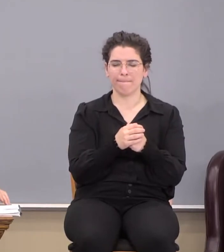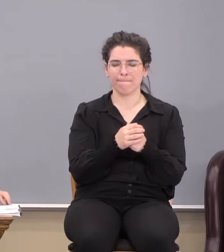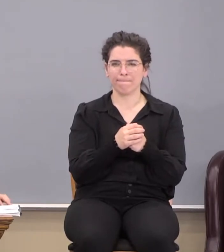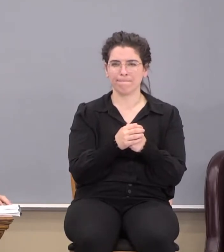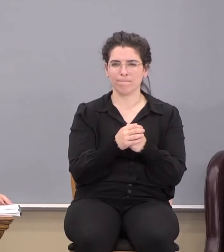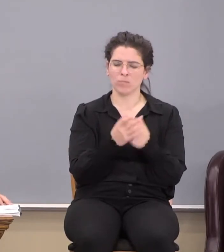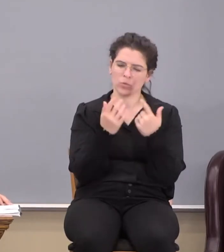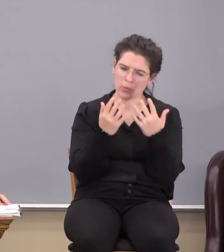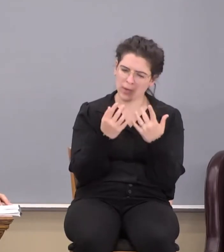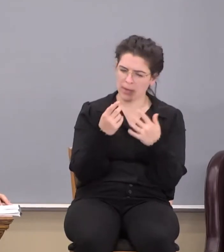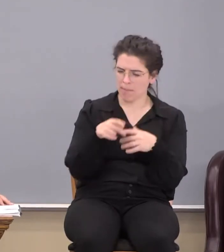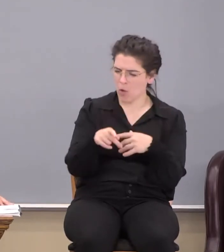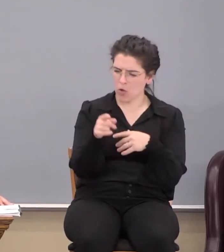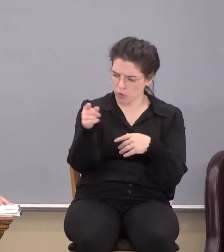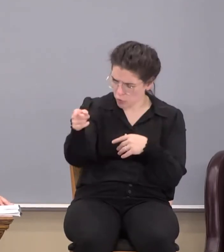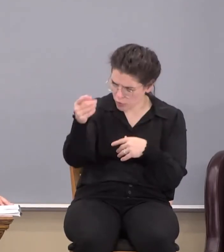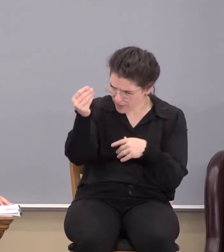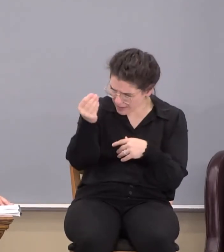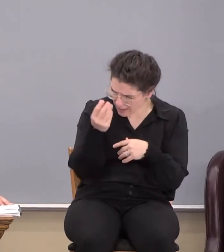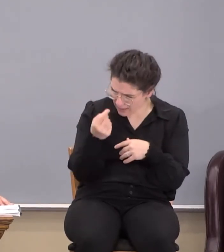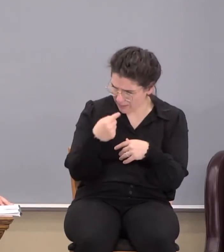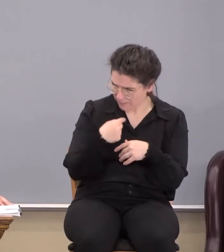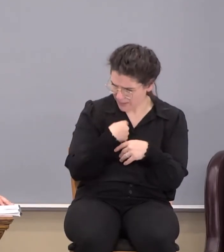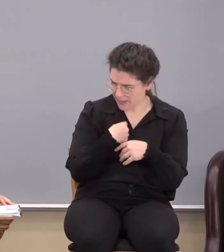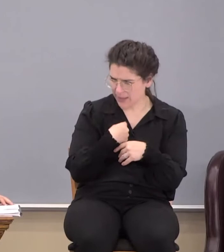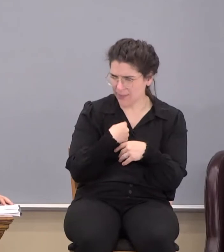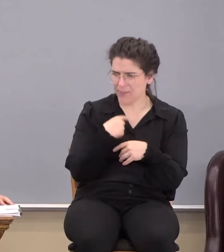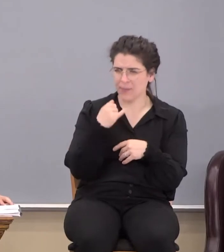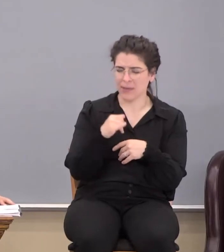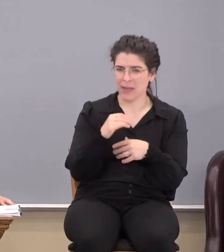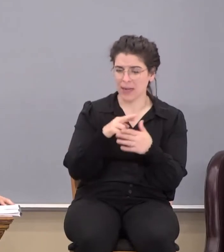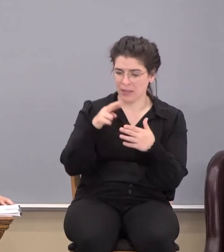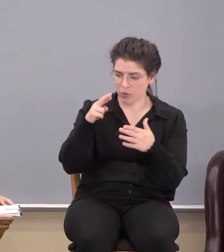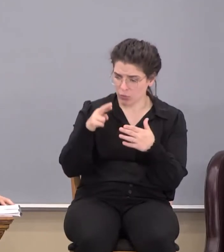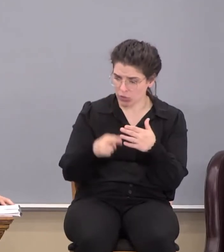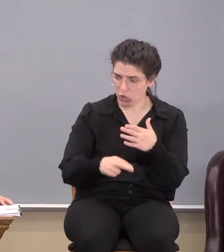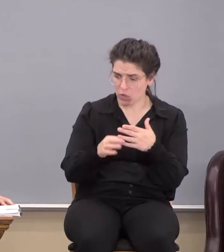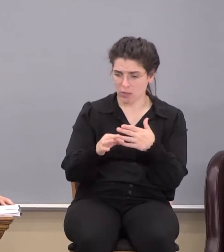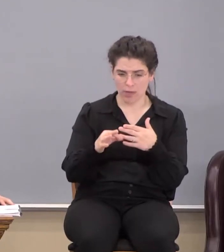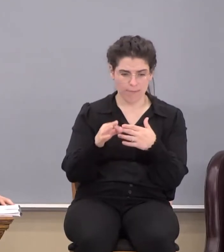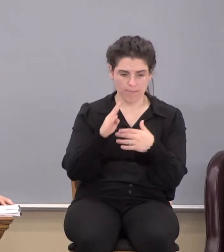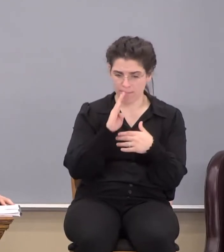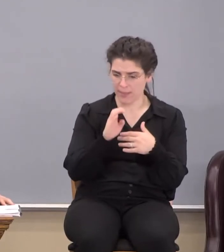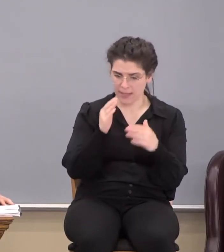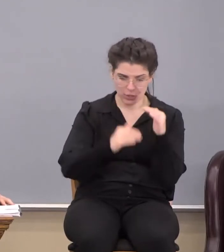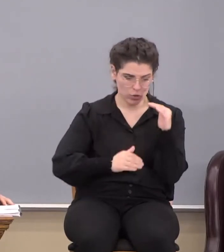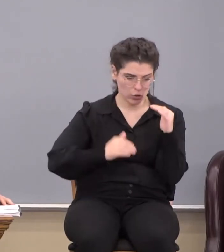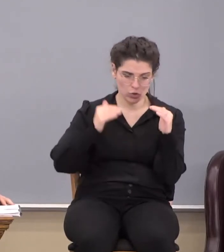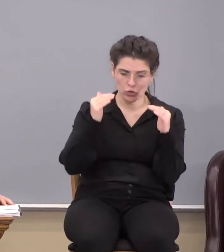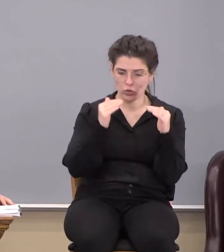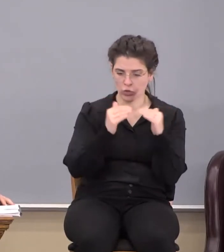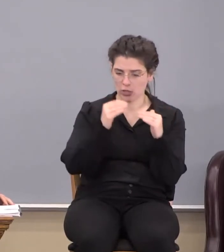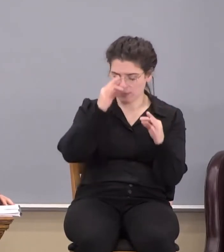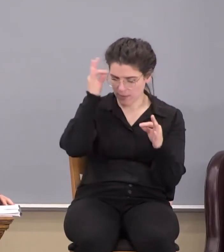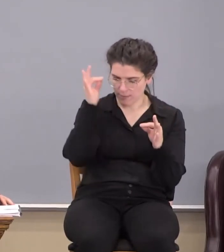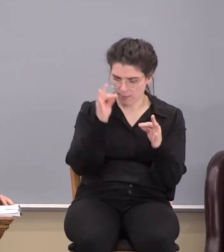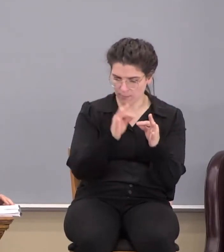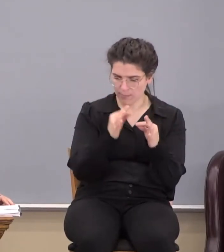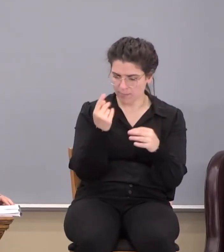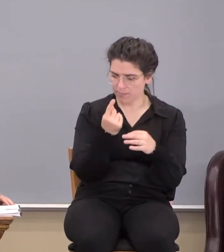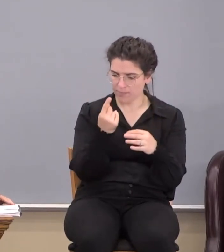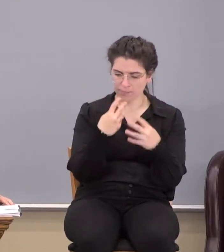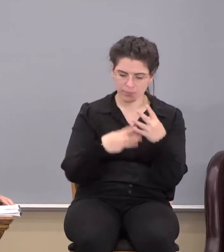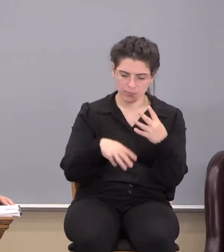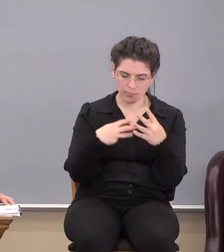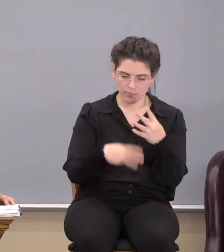So wait a minute, Paul, you're telling me that as a result of being justified by faith alone in the blood of